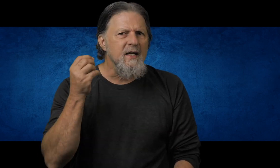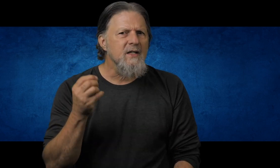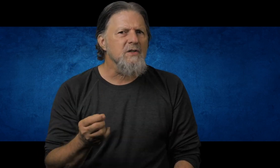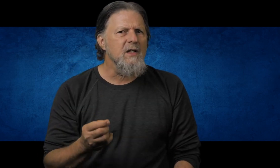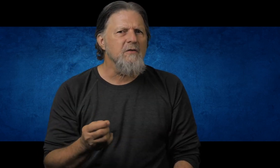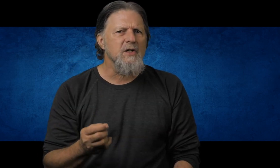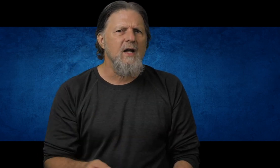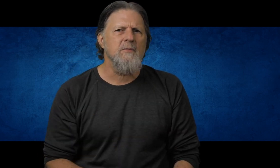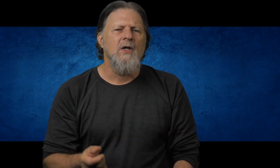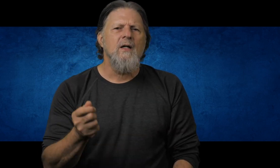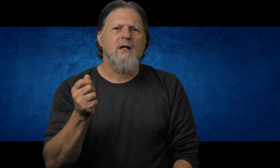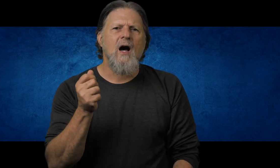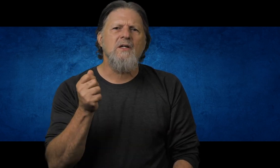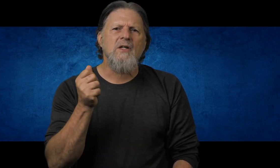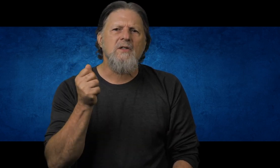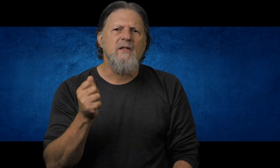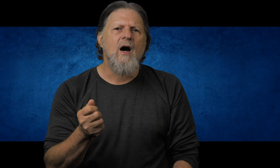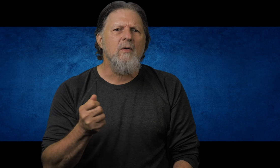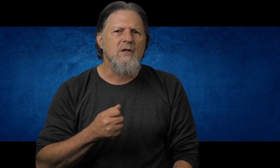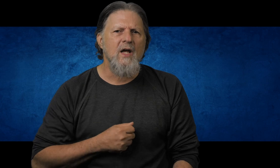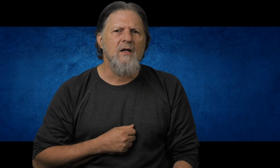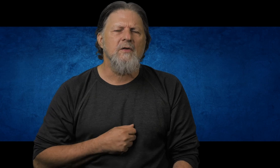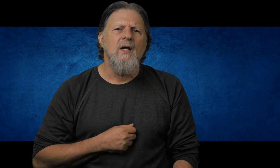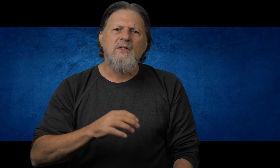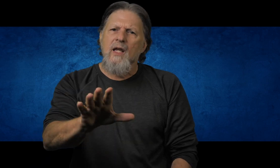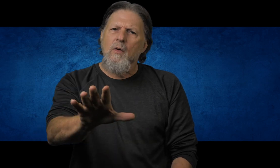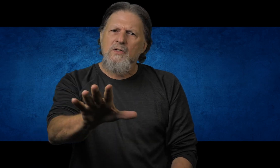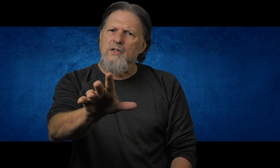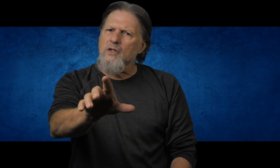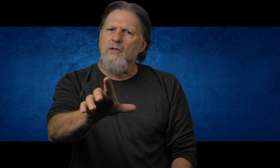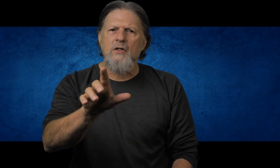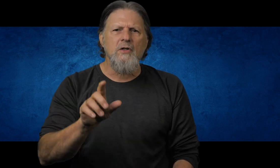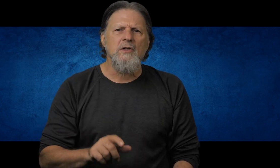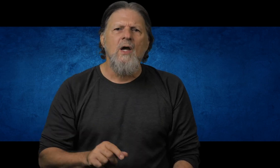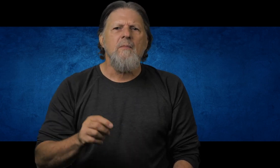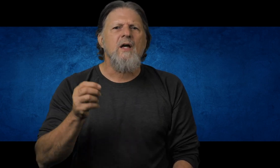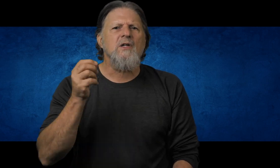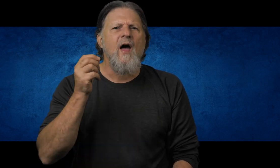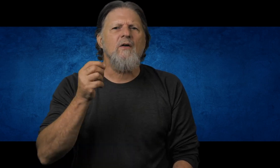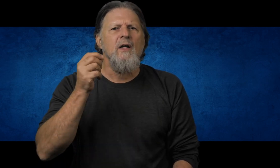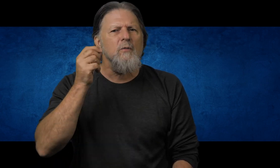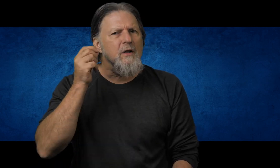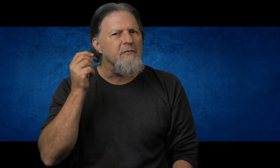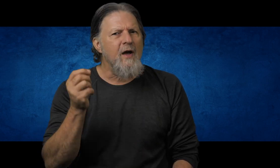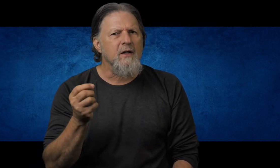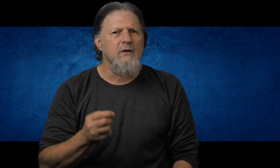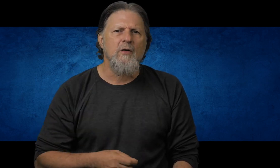against the devil's attempts to cause us to doubt we are saved. See, he wants to steal your assurance because of how it will affect your